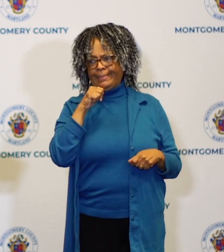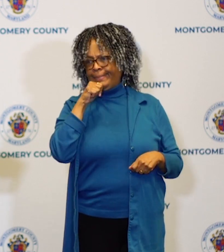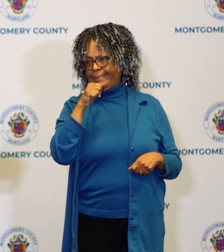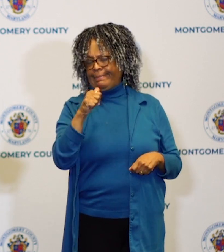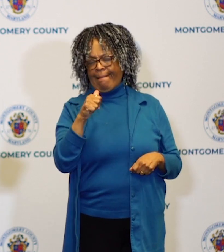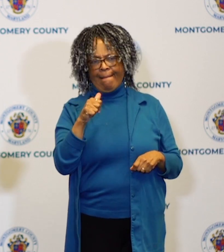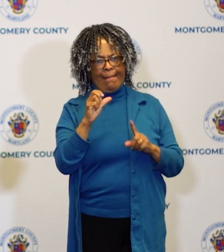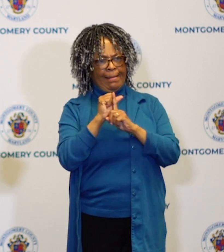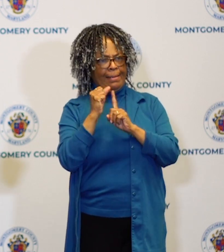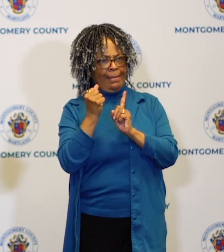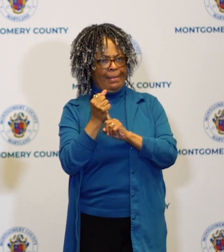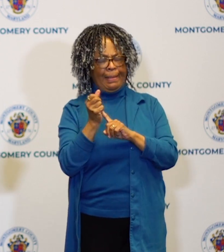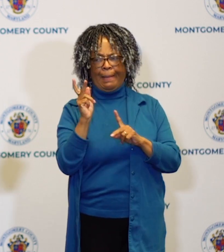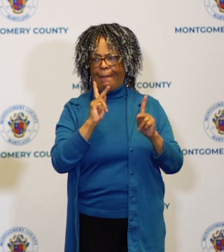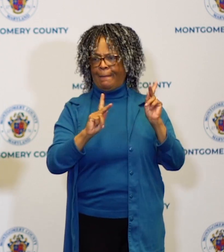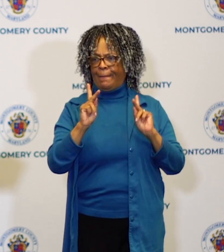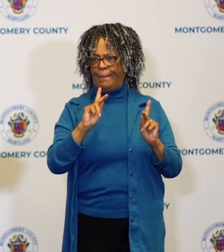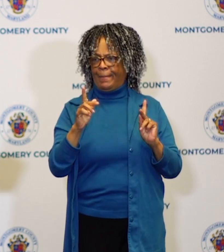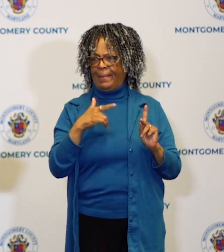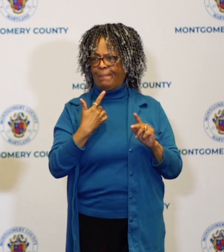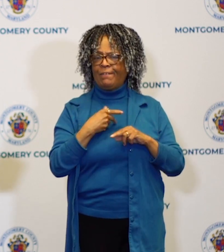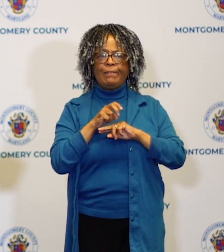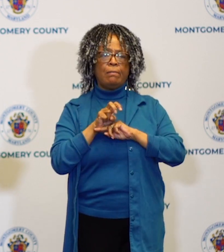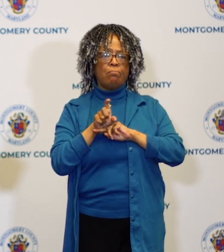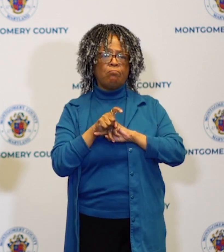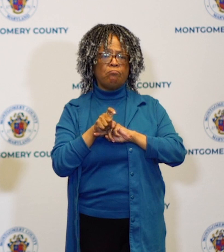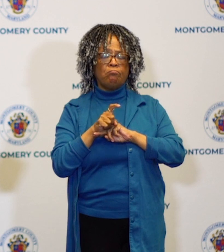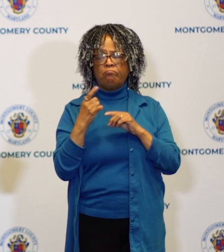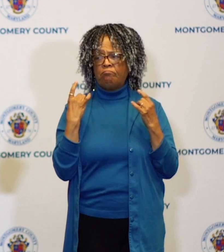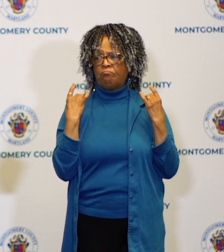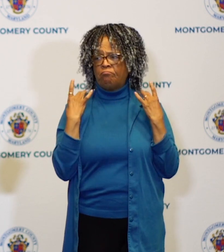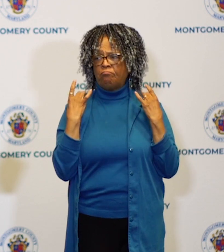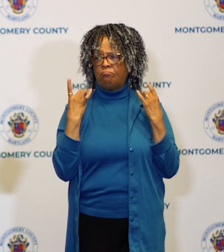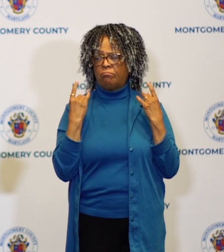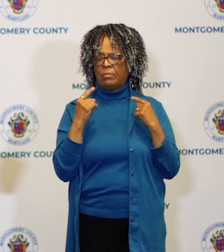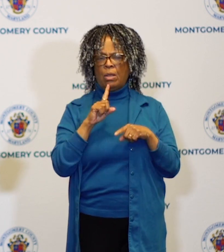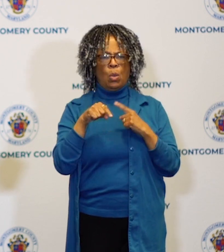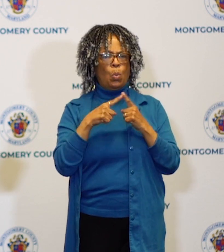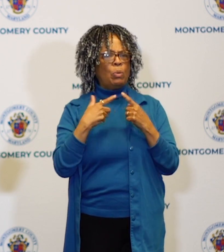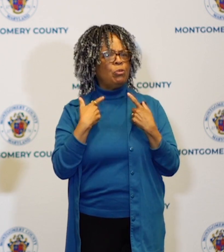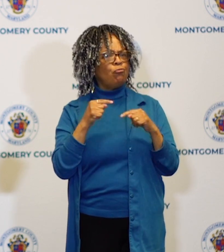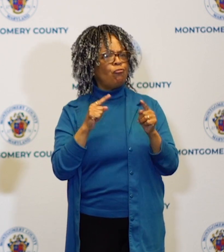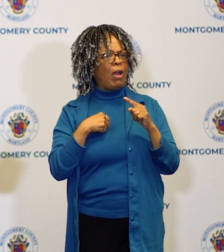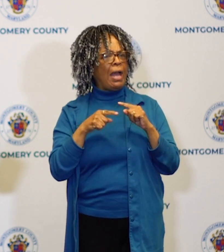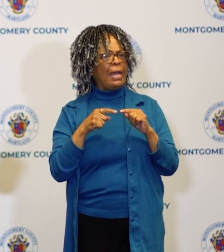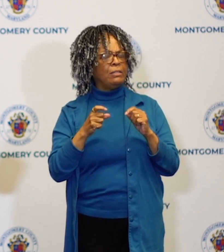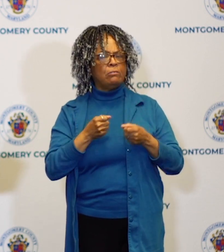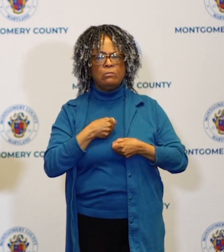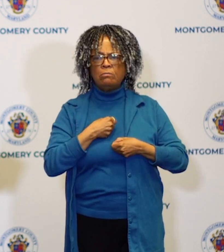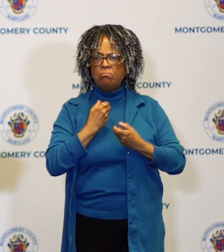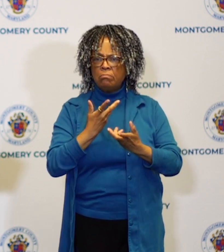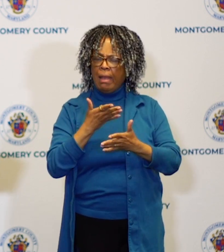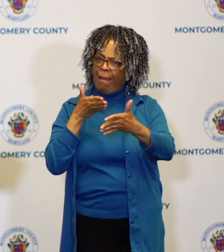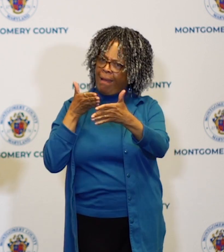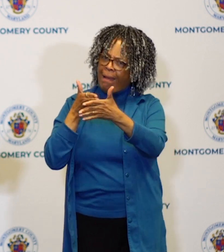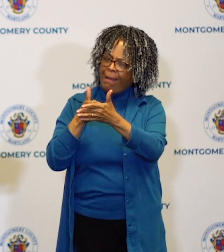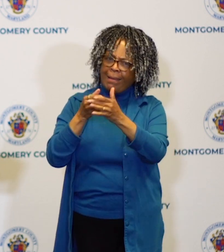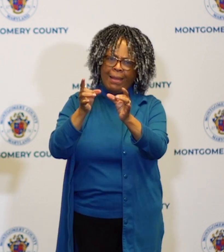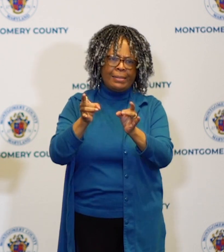left sitting or not in the room when we're talking about trying to fight hate racism anti-semitism wherever the manifestation